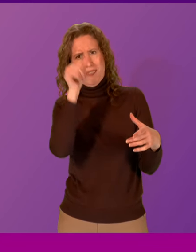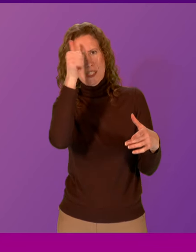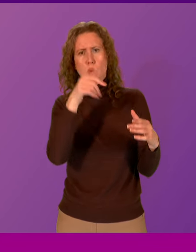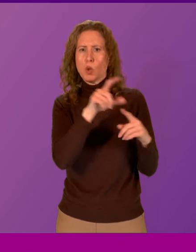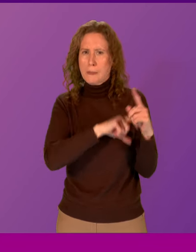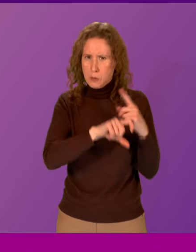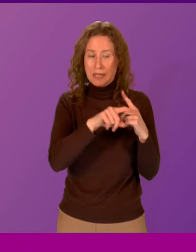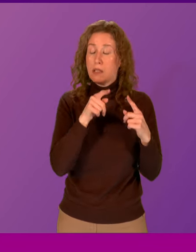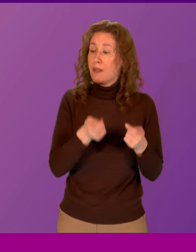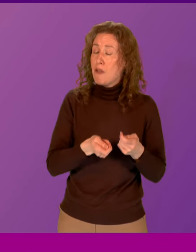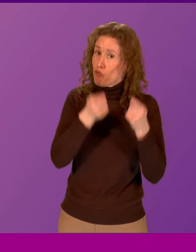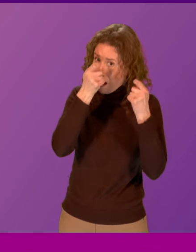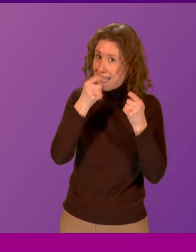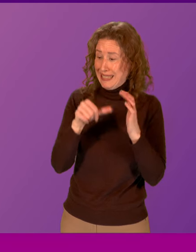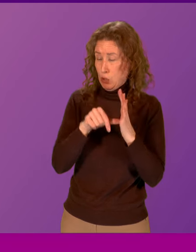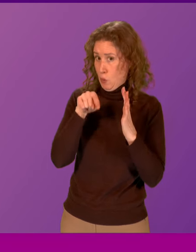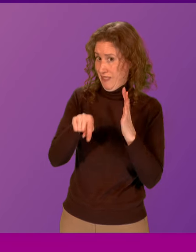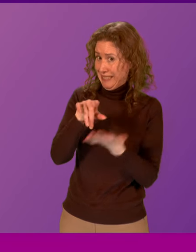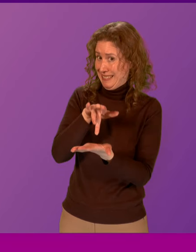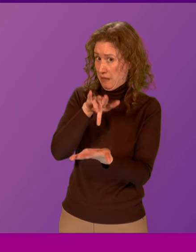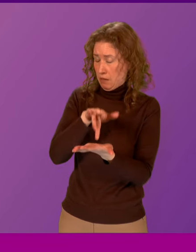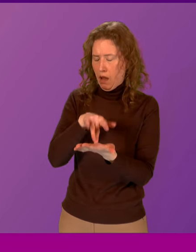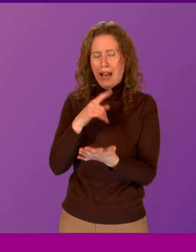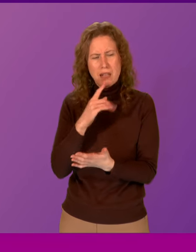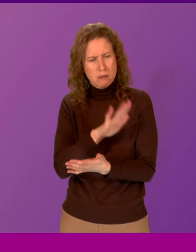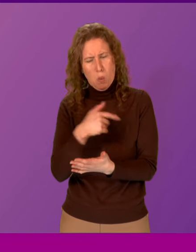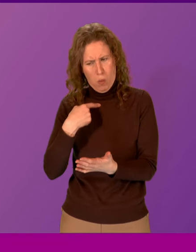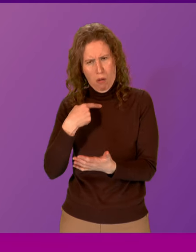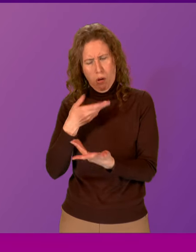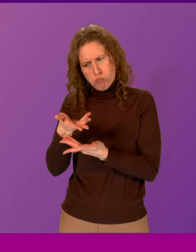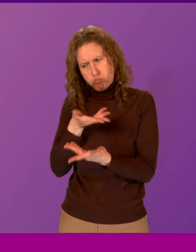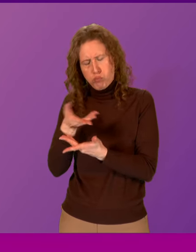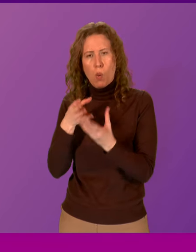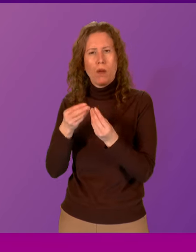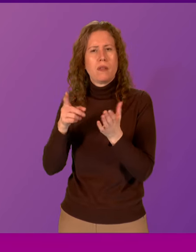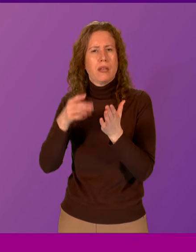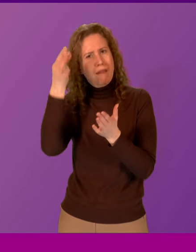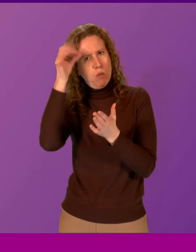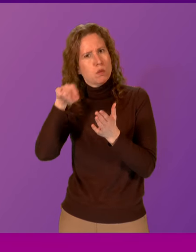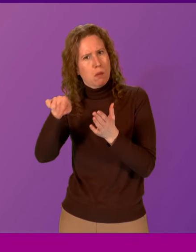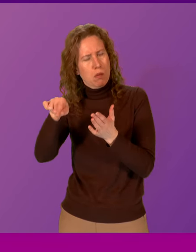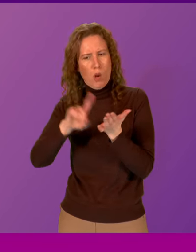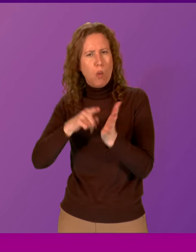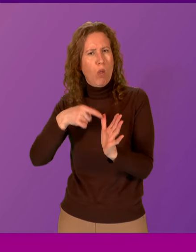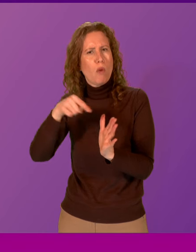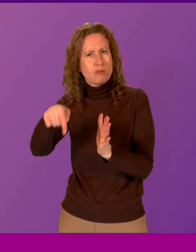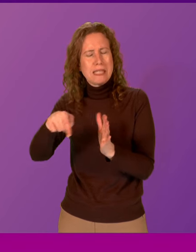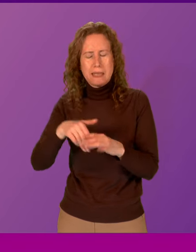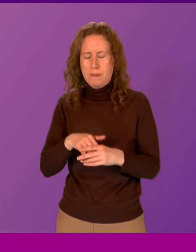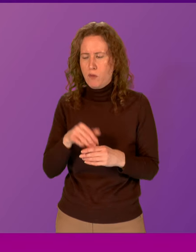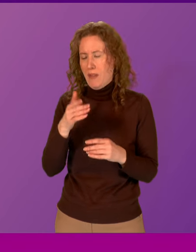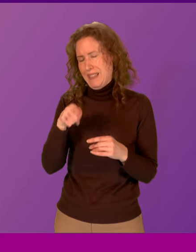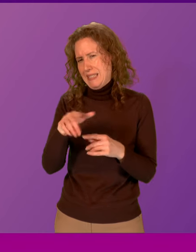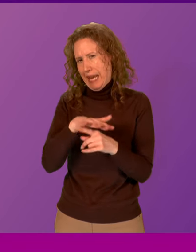and they raised the issue of the Milan centre to me, and I said, of course, that we would engage with the local authority in this case, Eastern